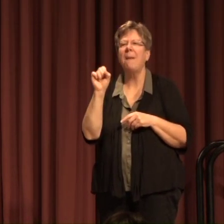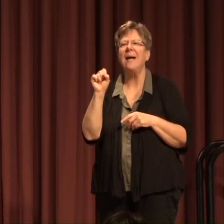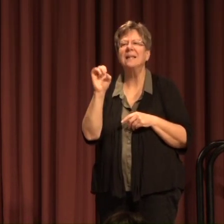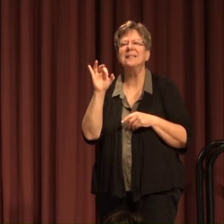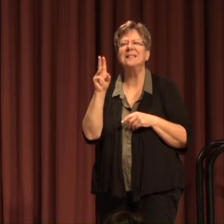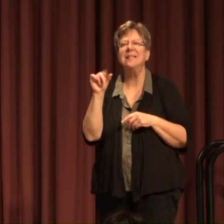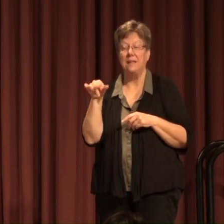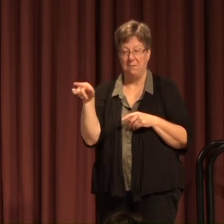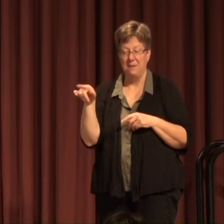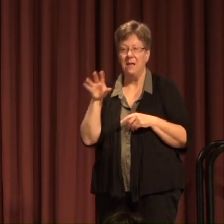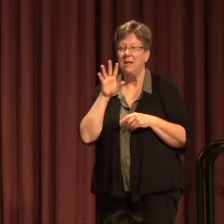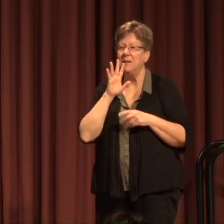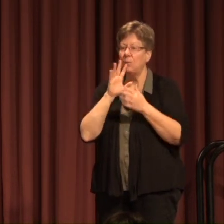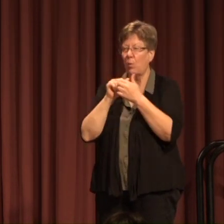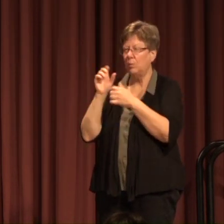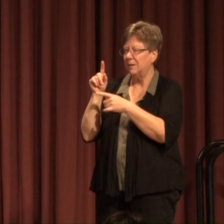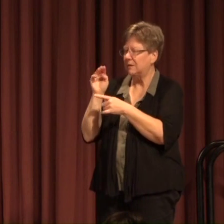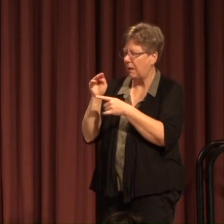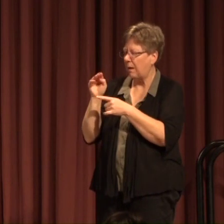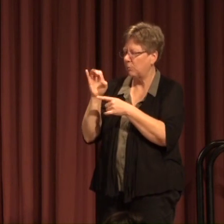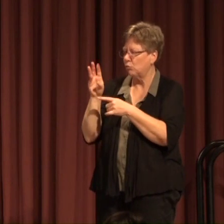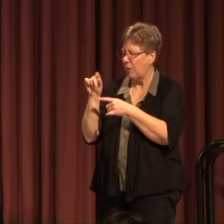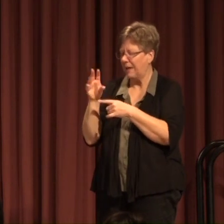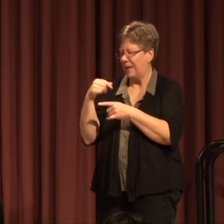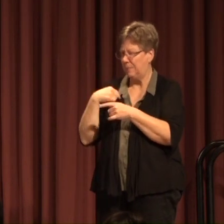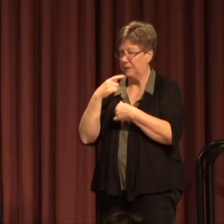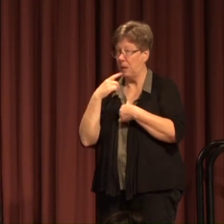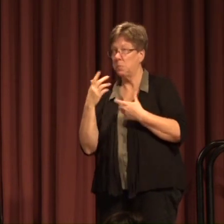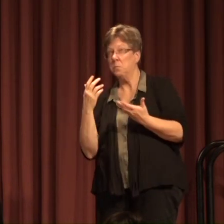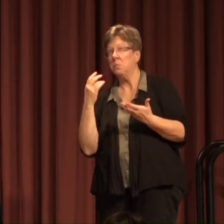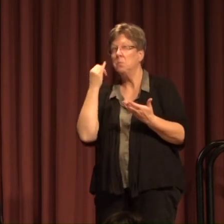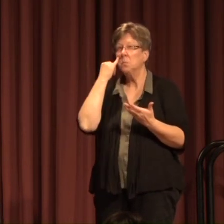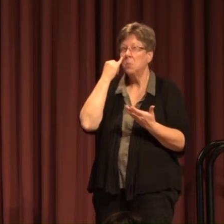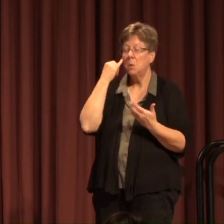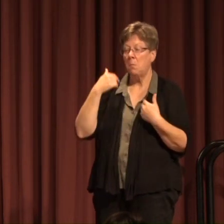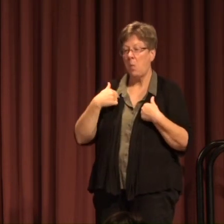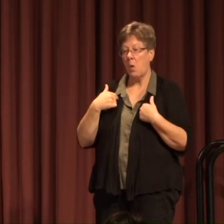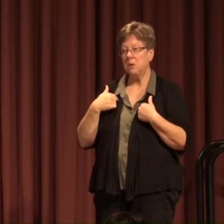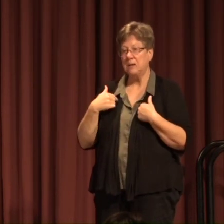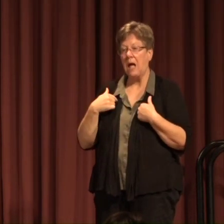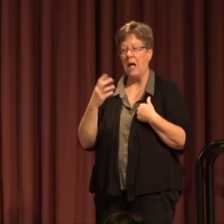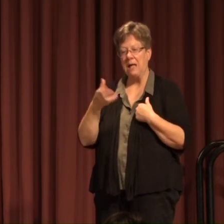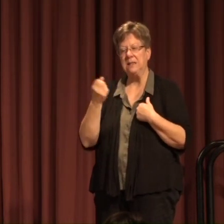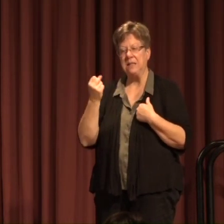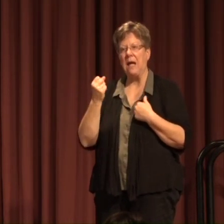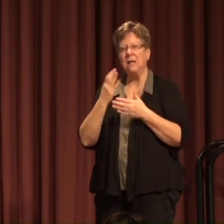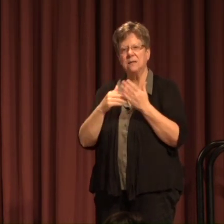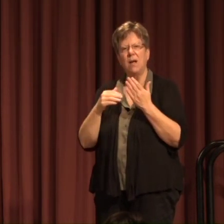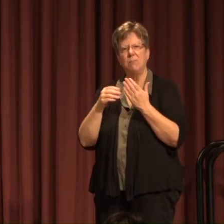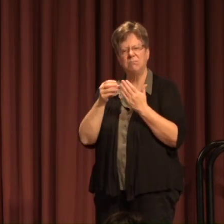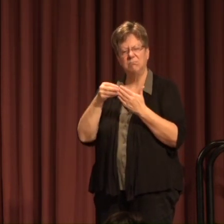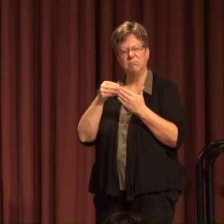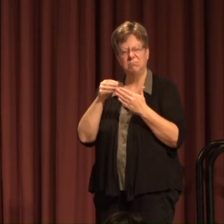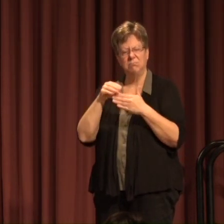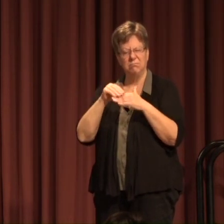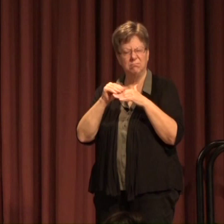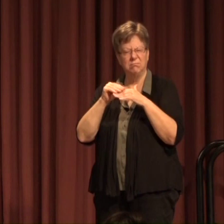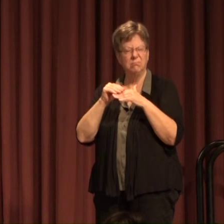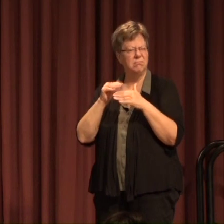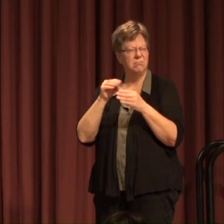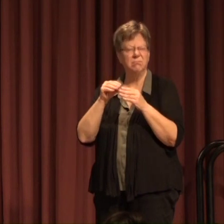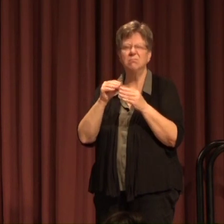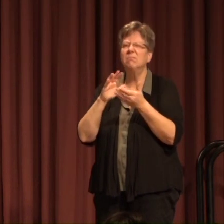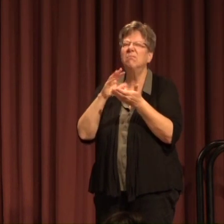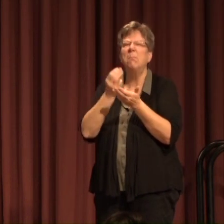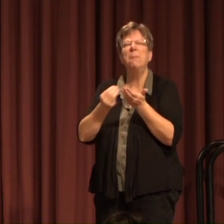spoke with With Tom Crady And me And he said What if I Take a Some packets And Pennants And